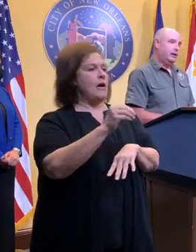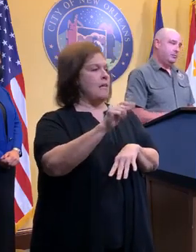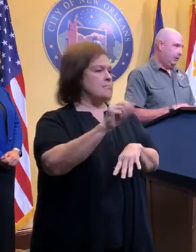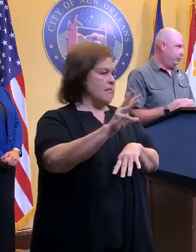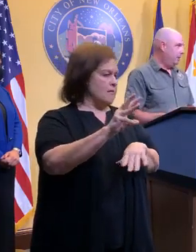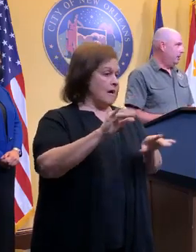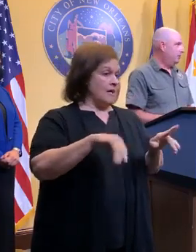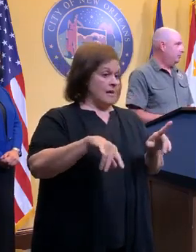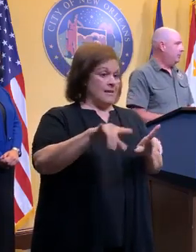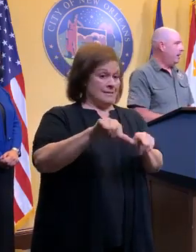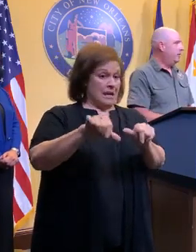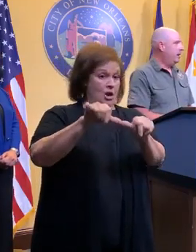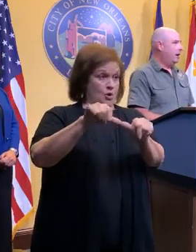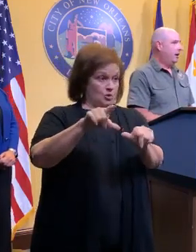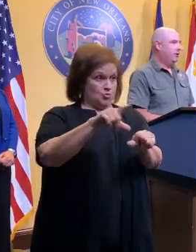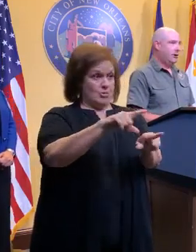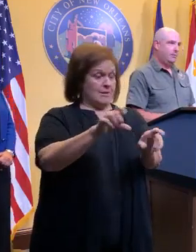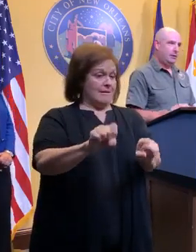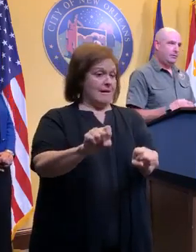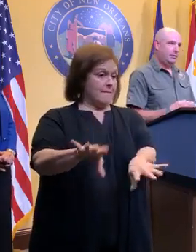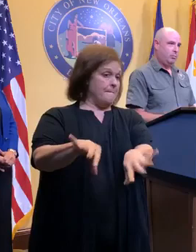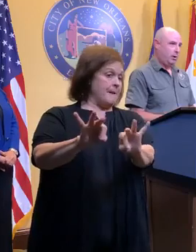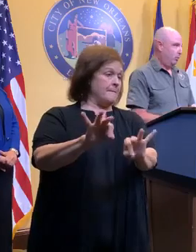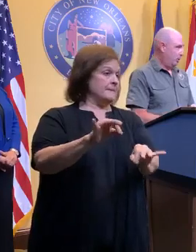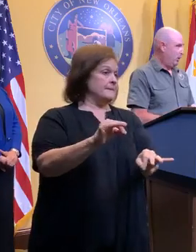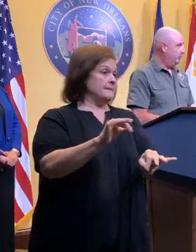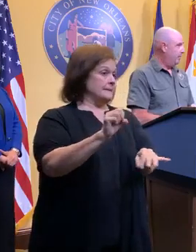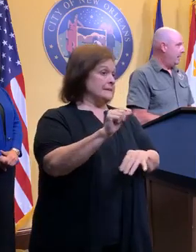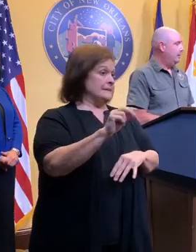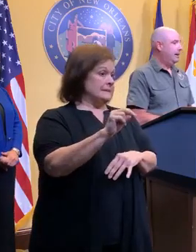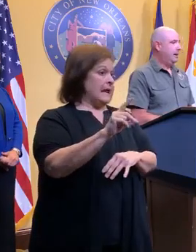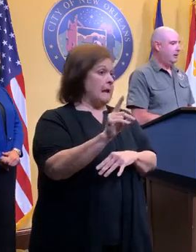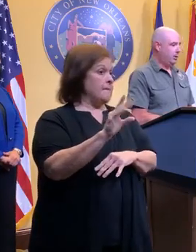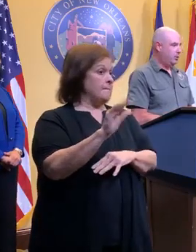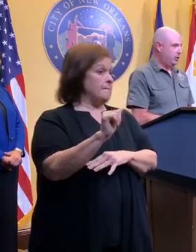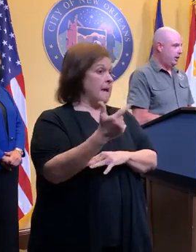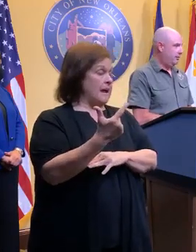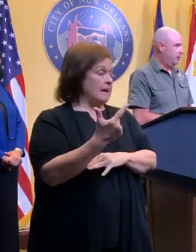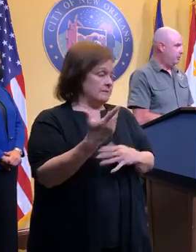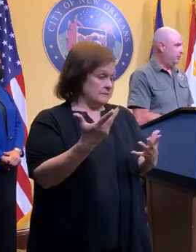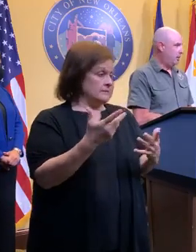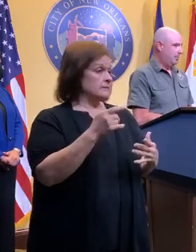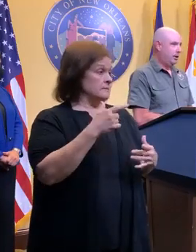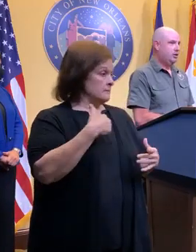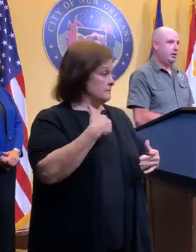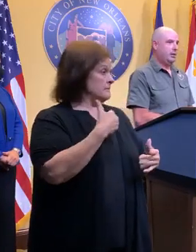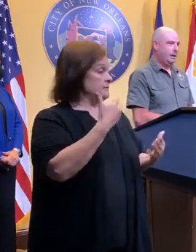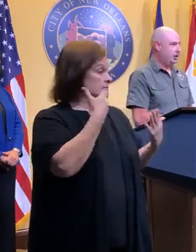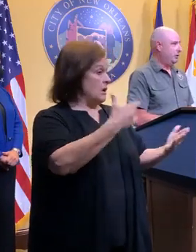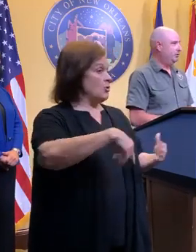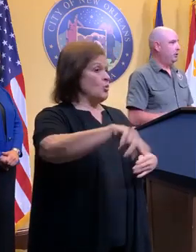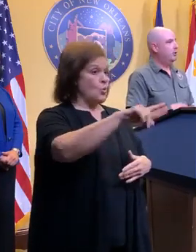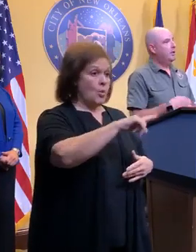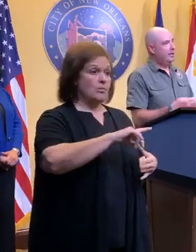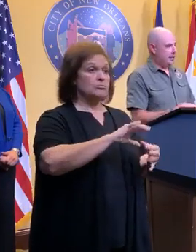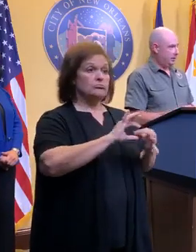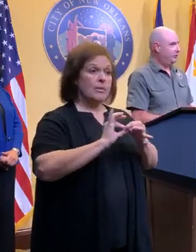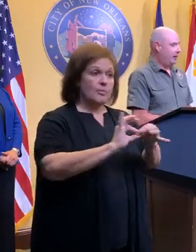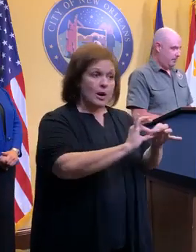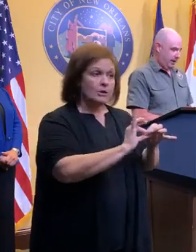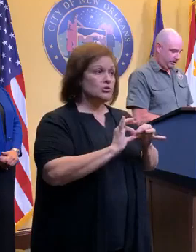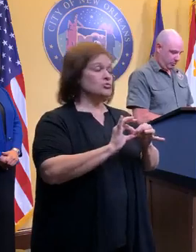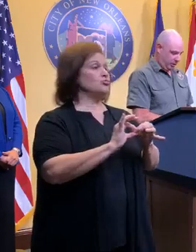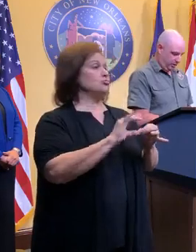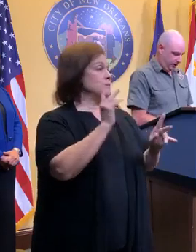area. You may still be able to get some sand there. I heard it went really well today, and we appreciate everyone's cooperation and patience with